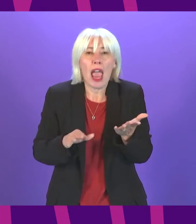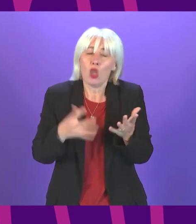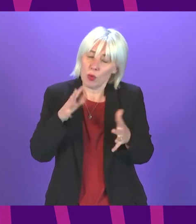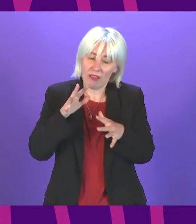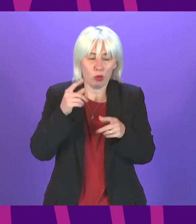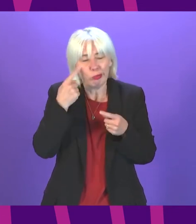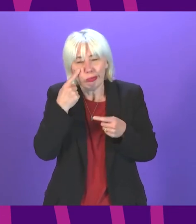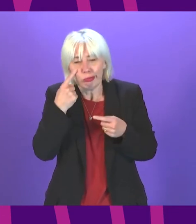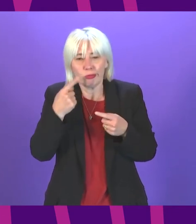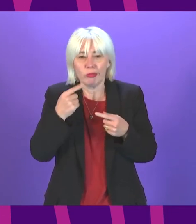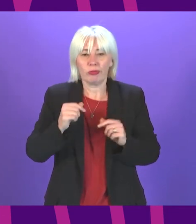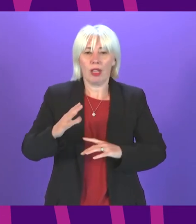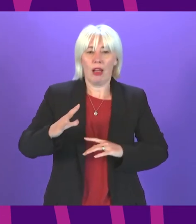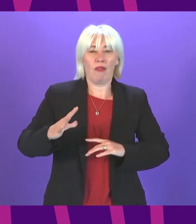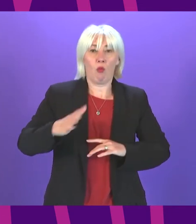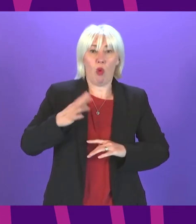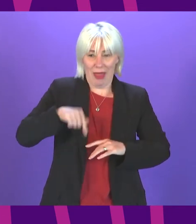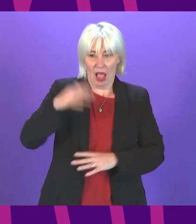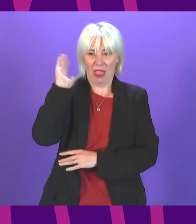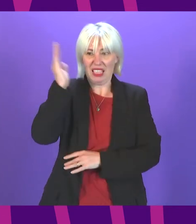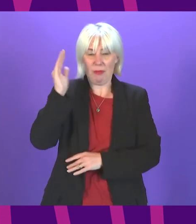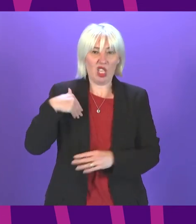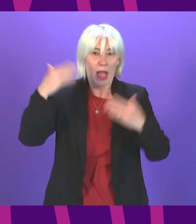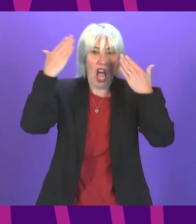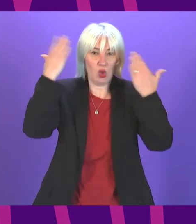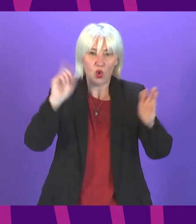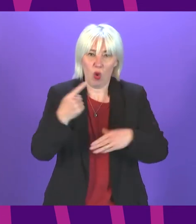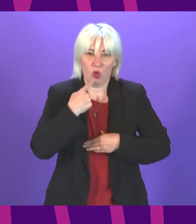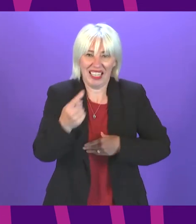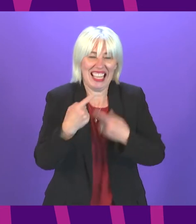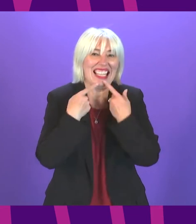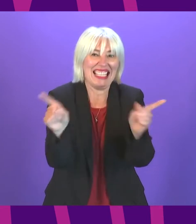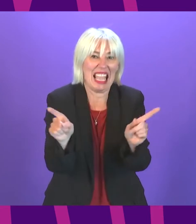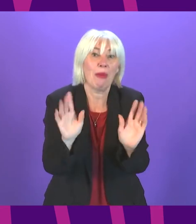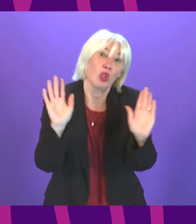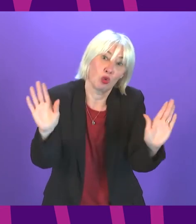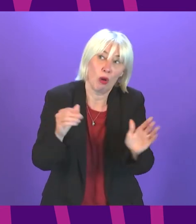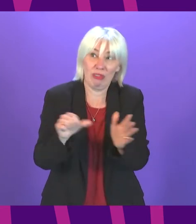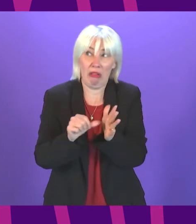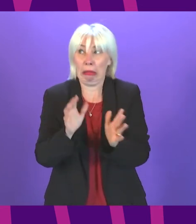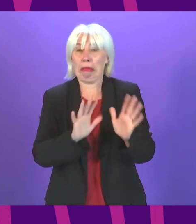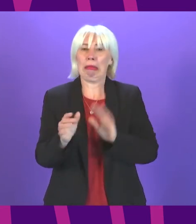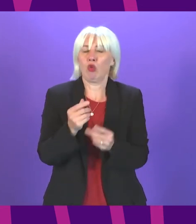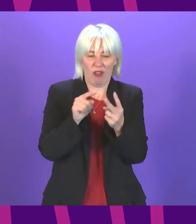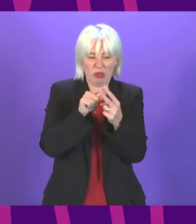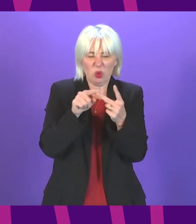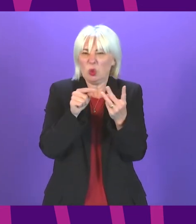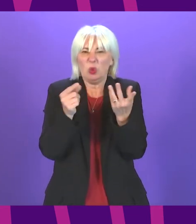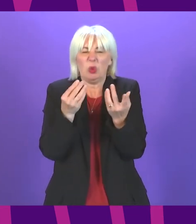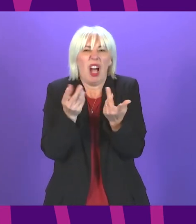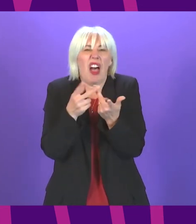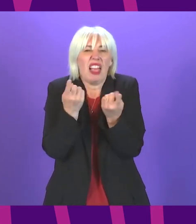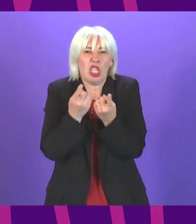difficult to prepare this speech with very little knowledge of what it would be in today's statement so can I just finally mention one or to other issues